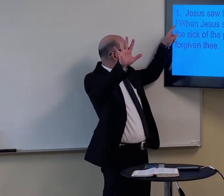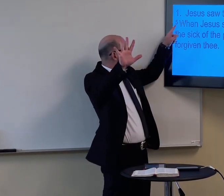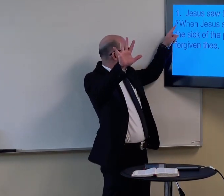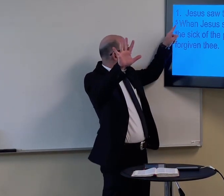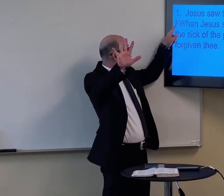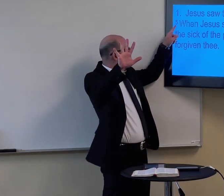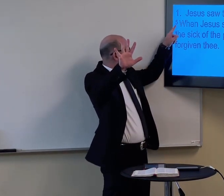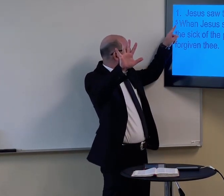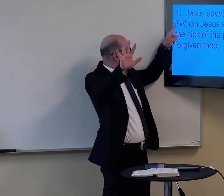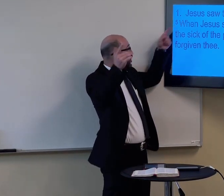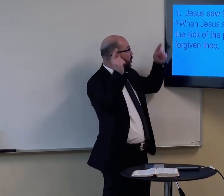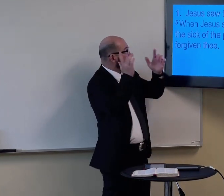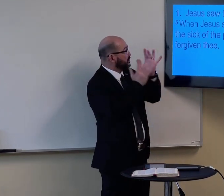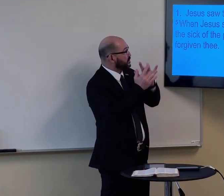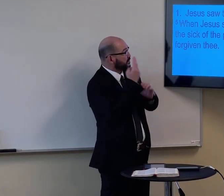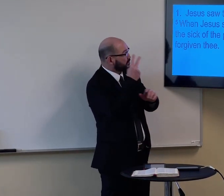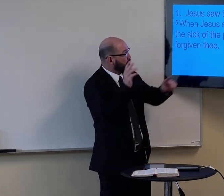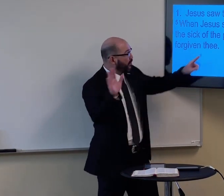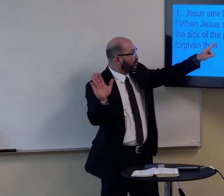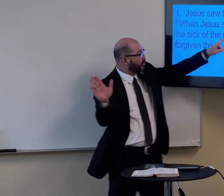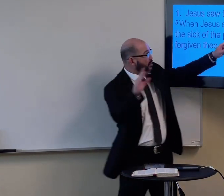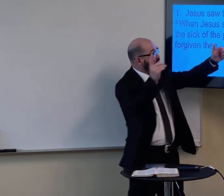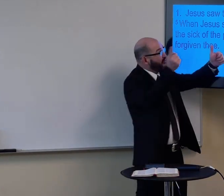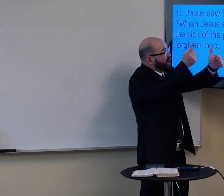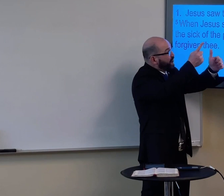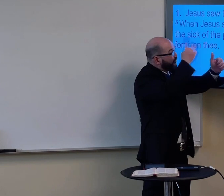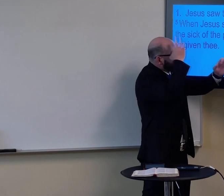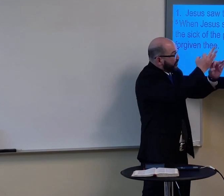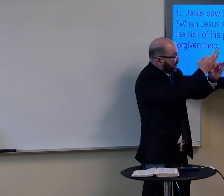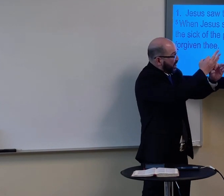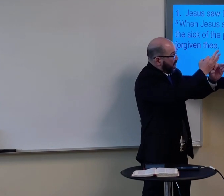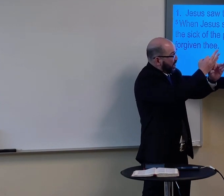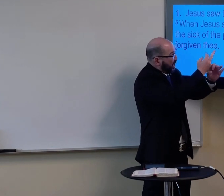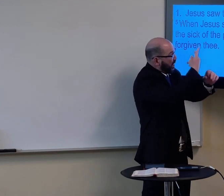And when verse 5, says, when Jesus saw their faith,